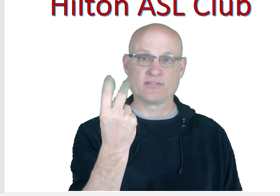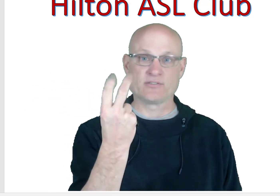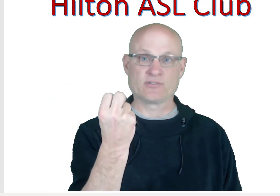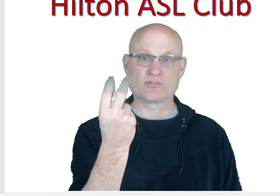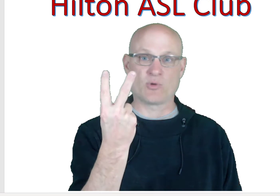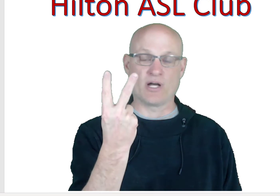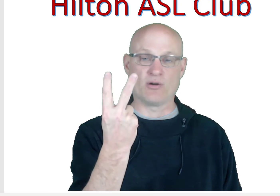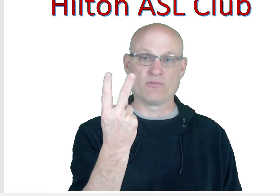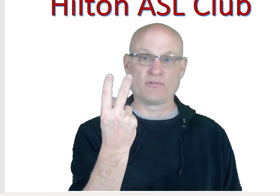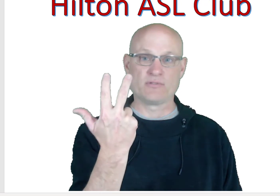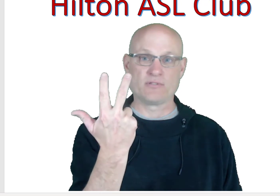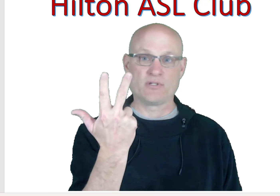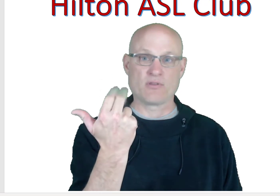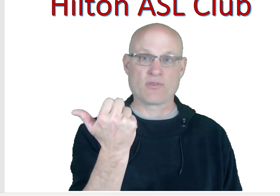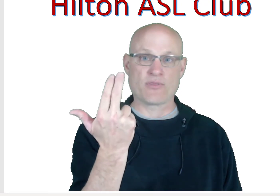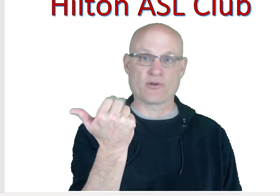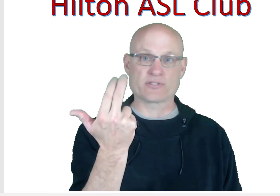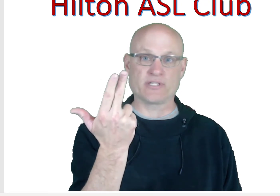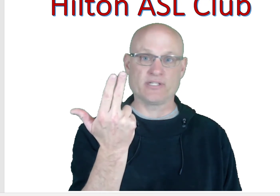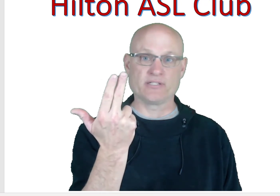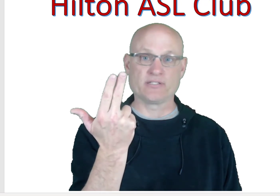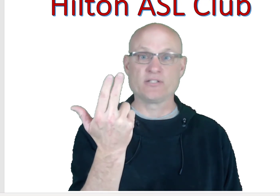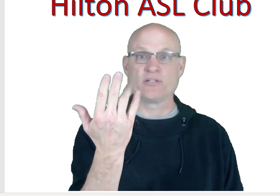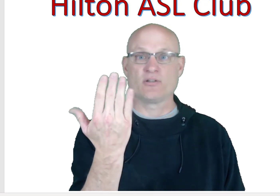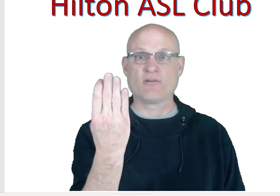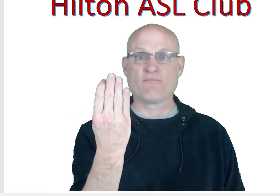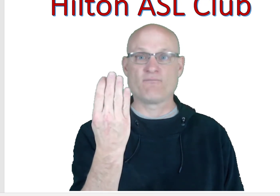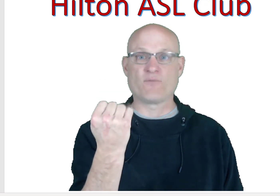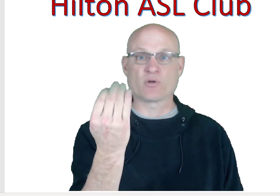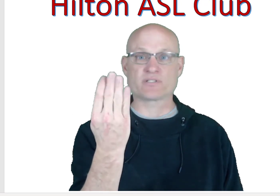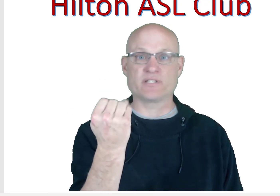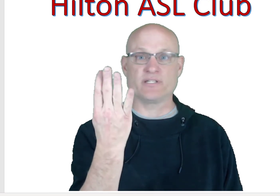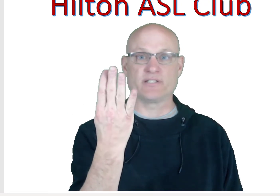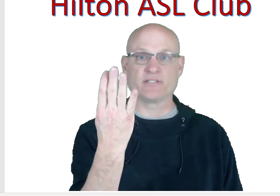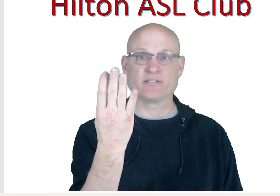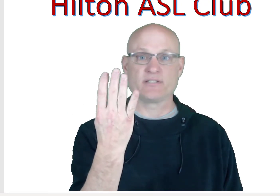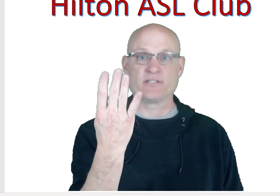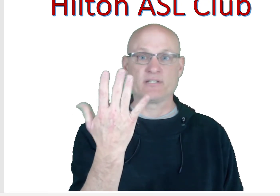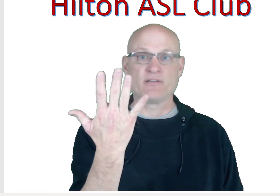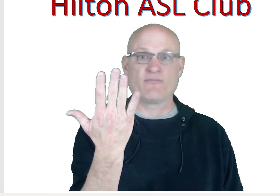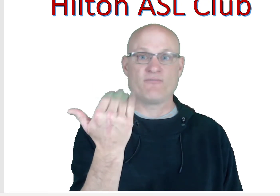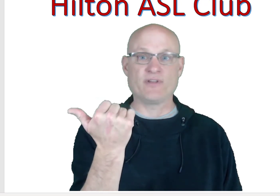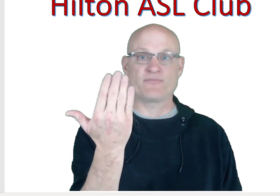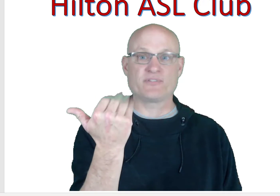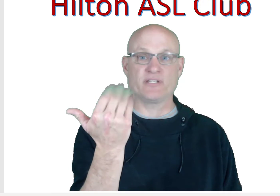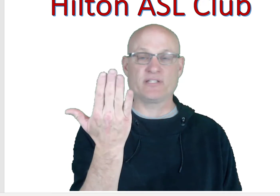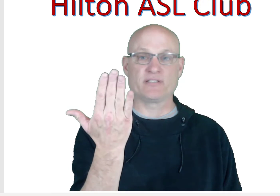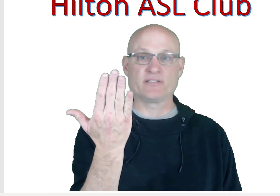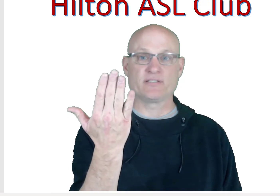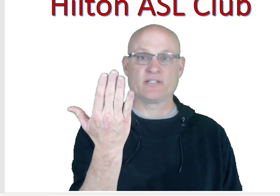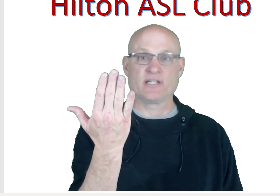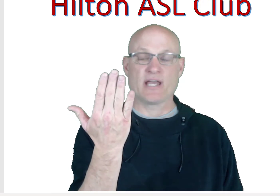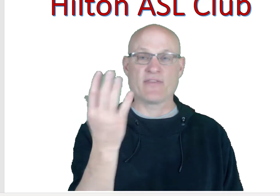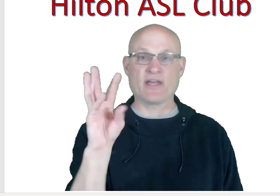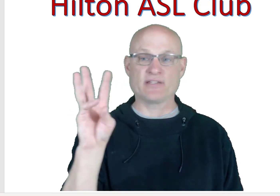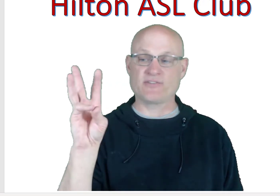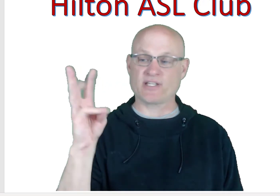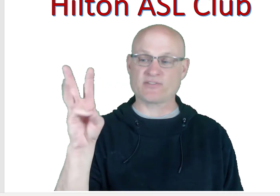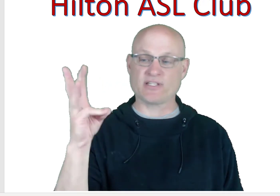12, 13, 14, 15. And then 16